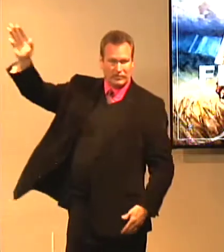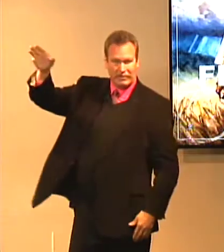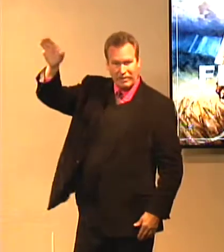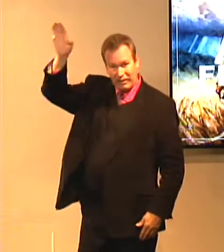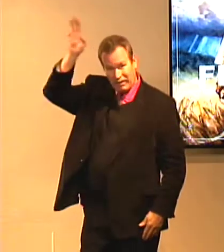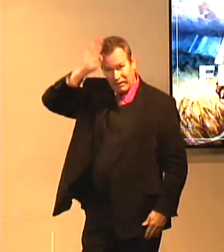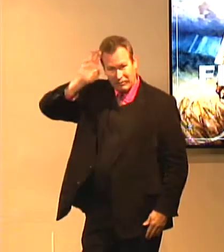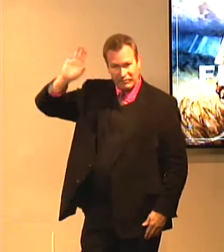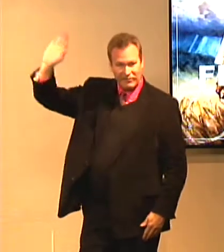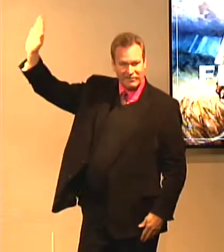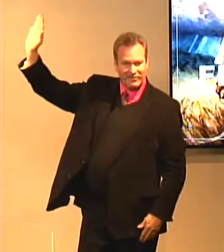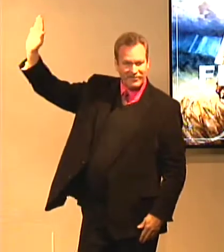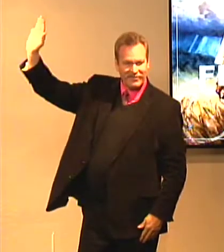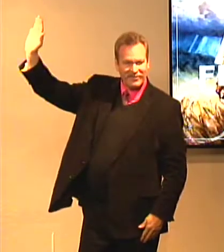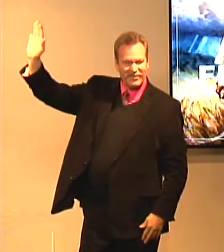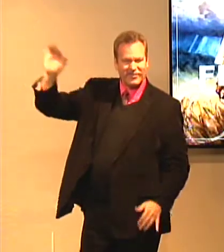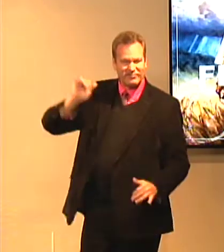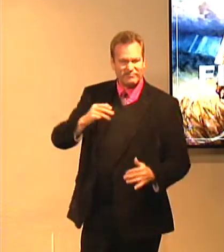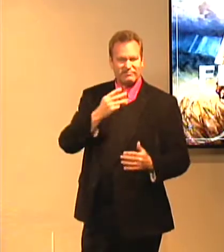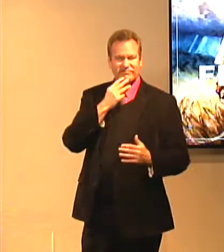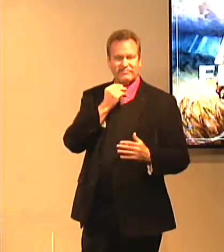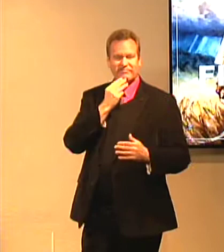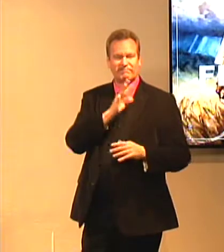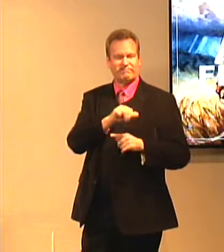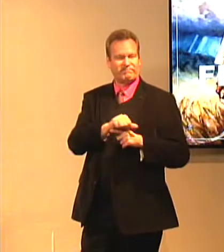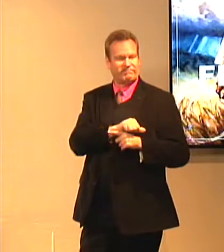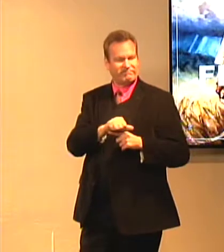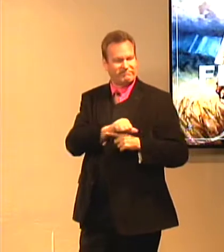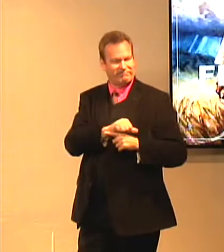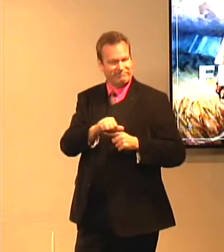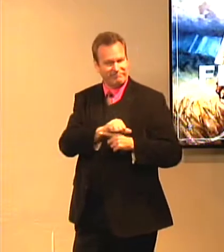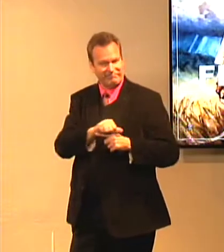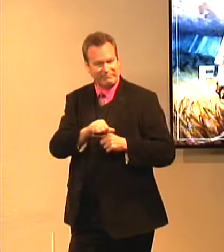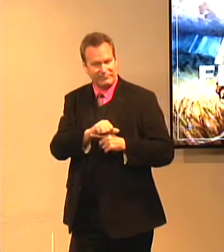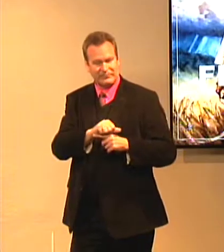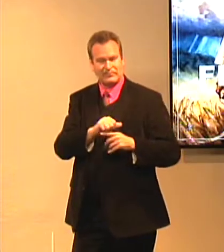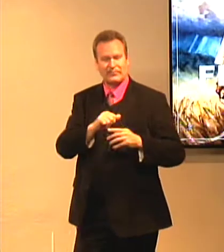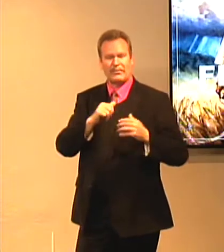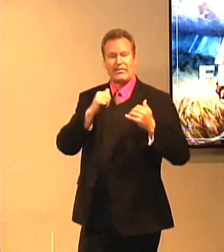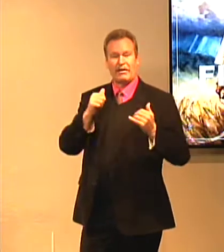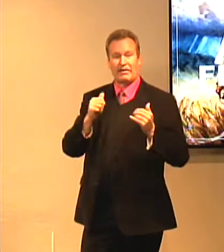presented to God, God said, the firstborn is mine. And so this was a practice in Judaism.